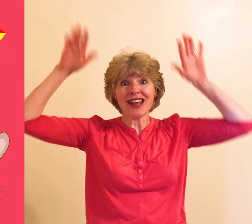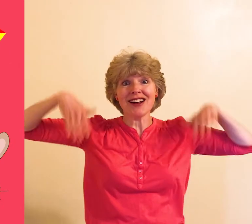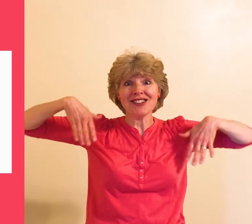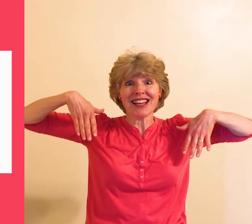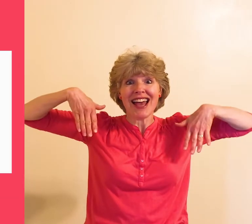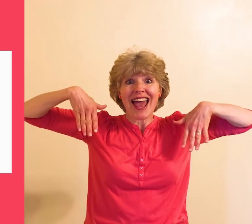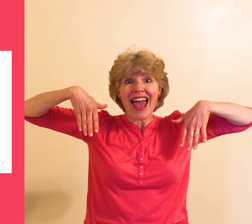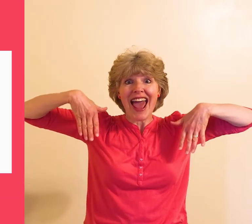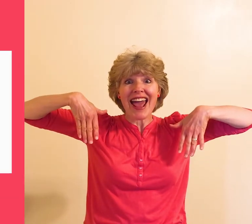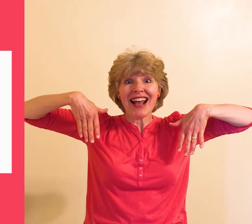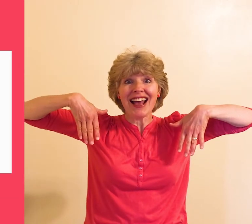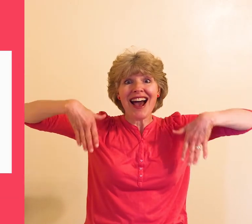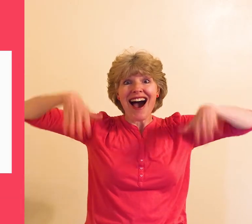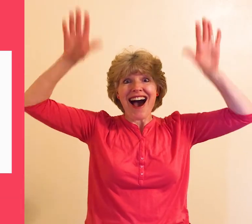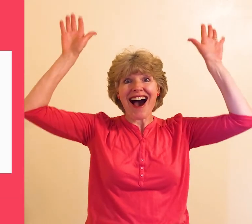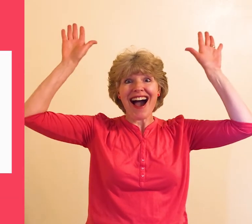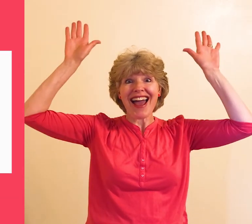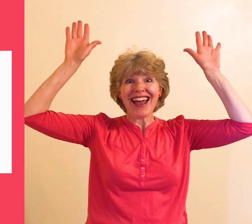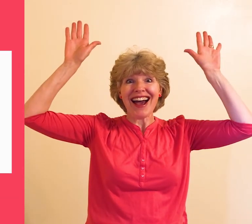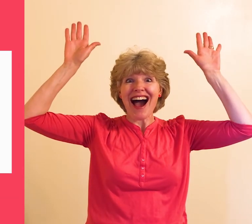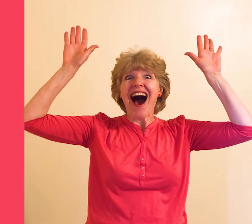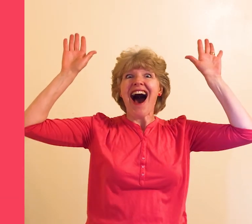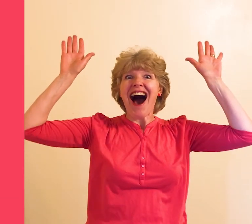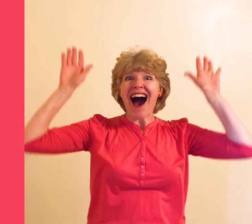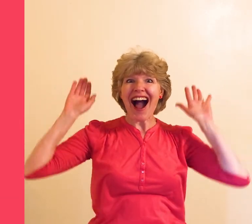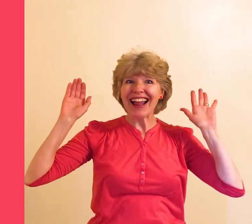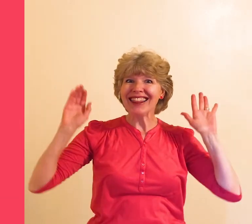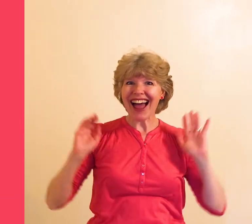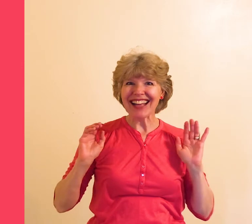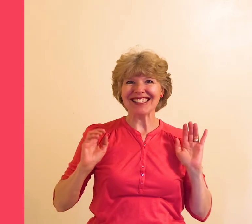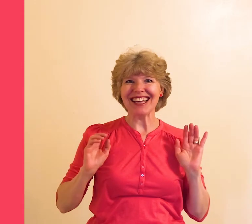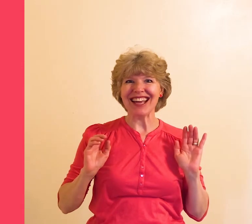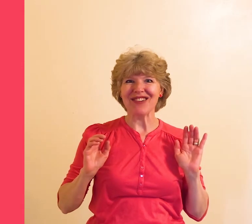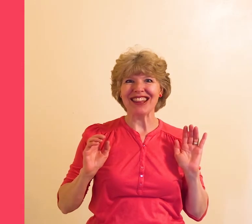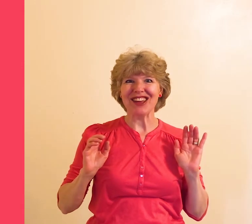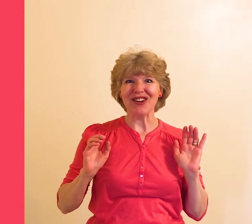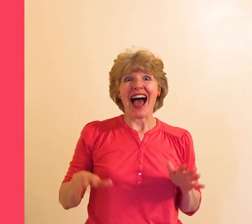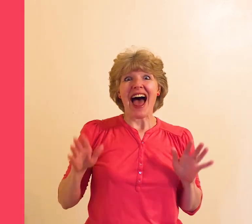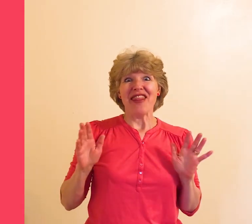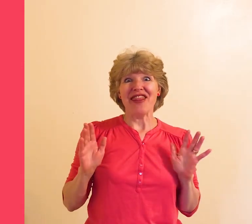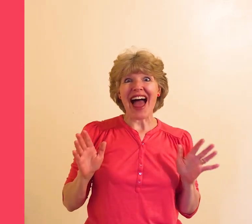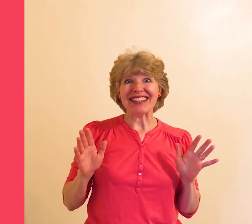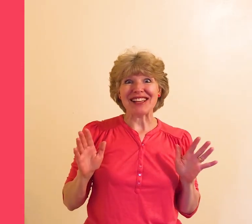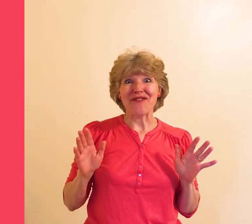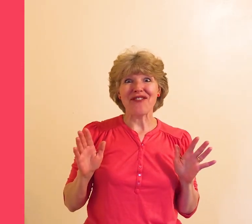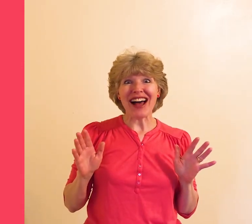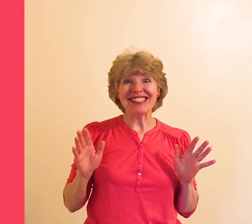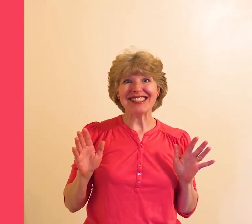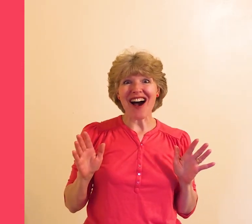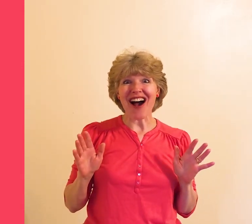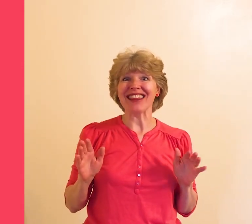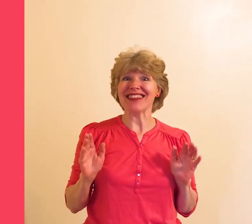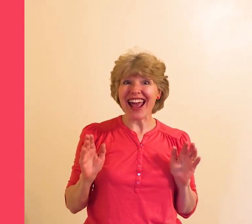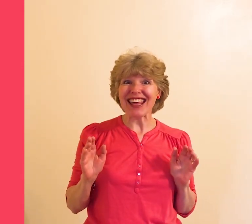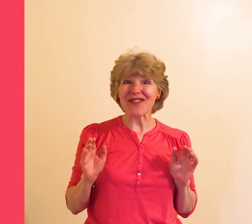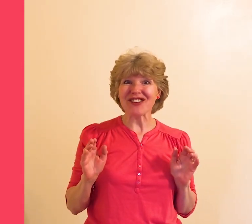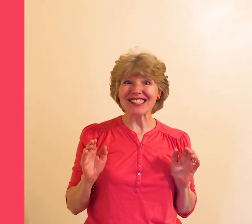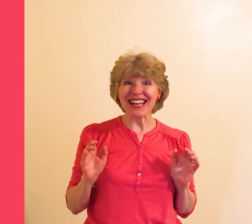ears hang high I like singing with you that's a fun song thank you for singing